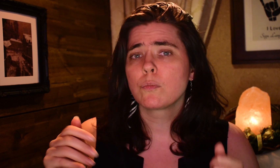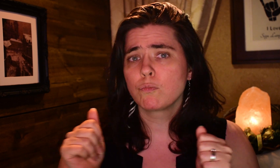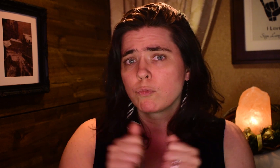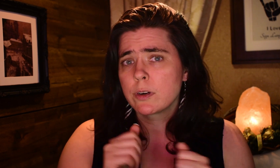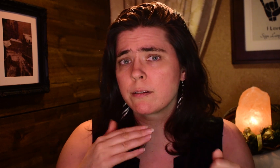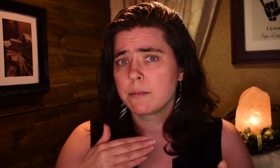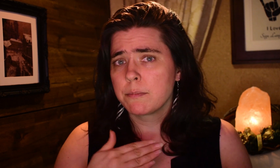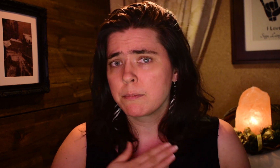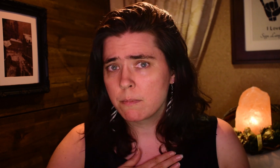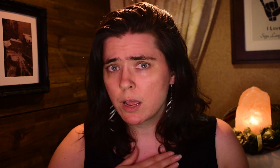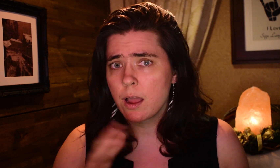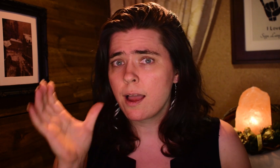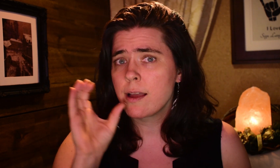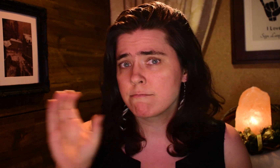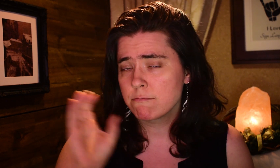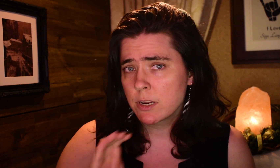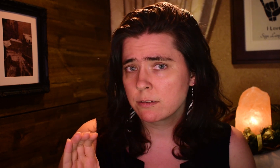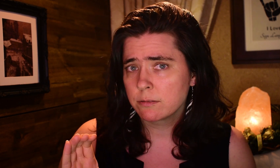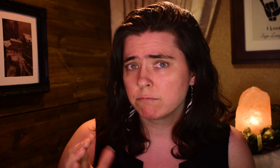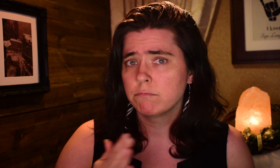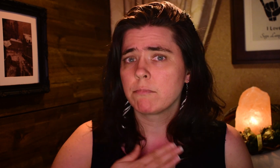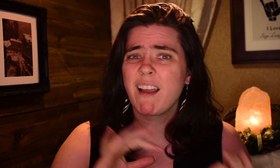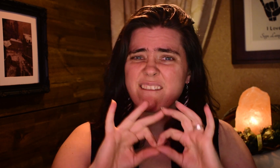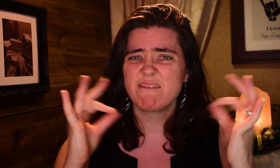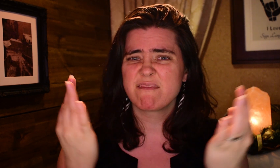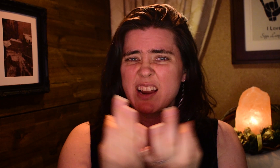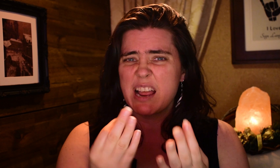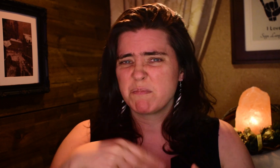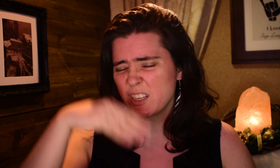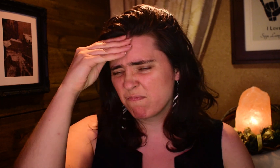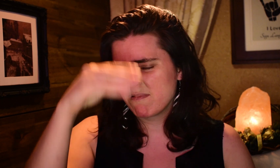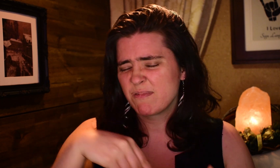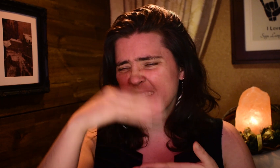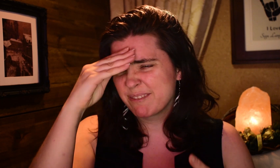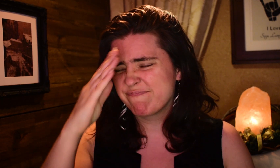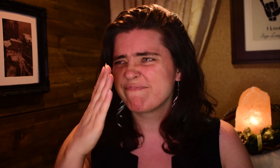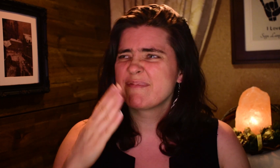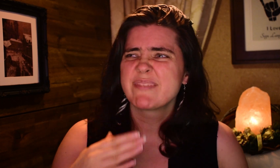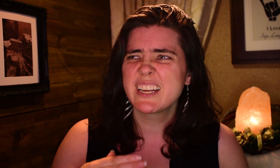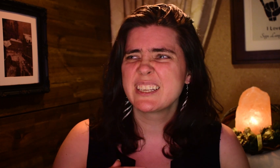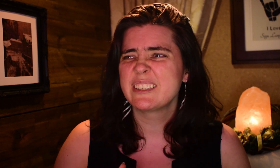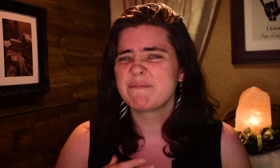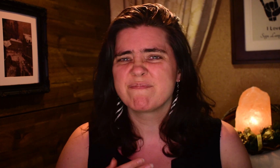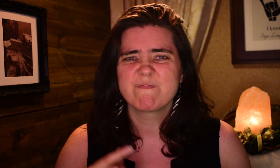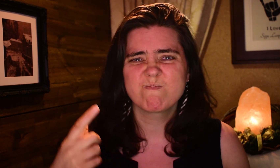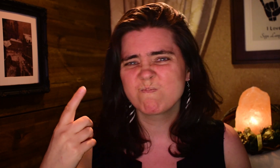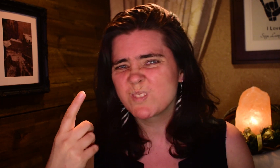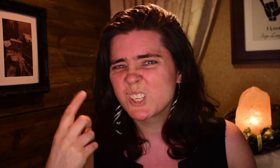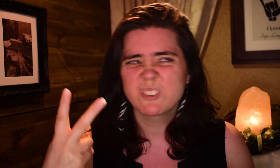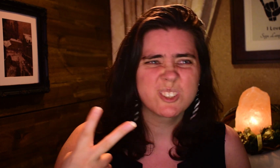So, with my cousin, my family learned one,